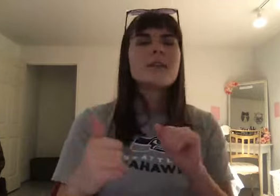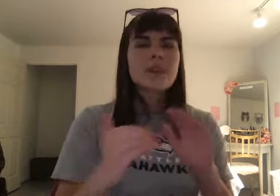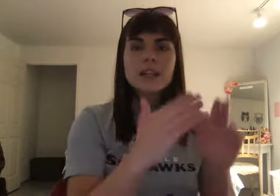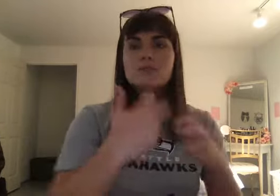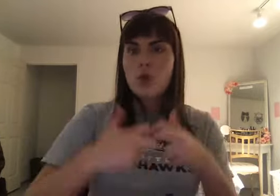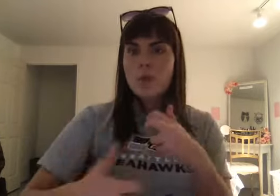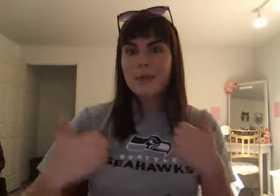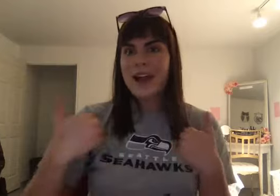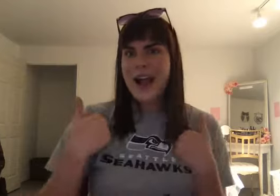irrigation.